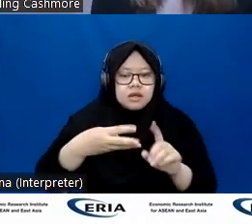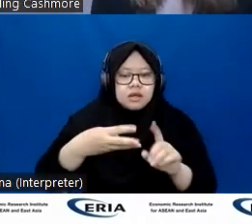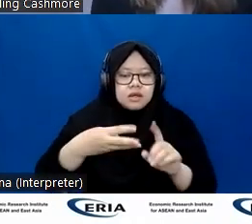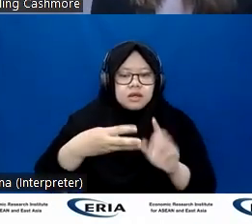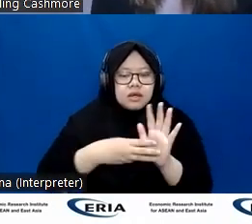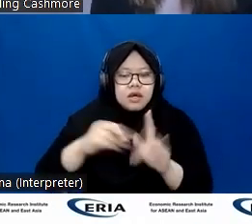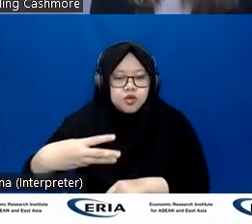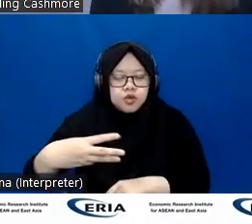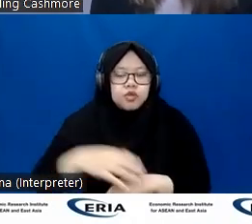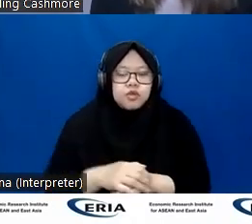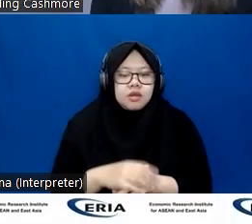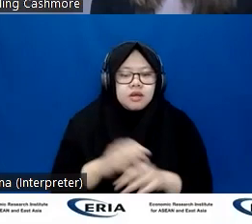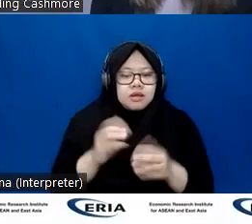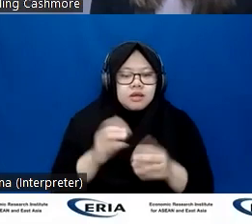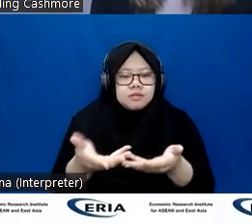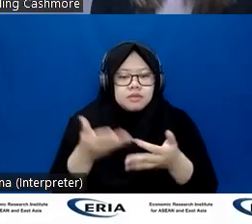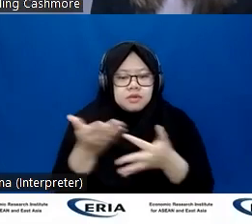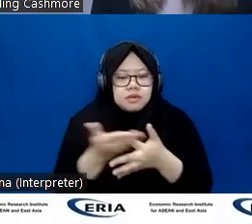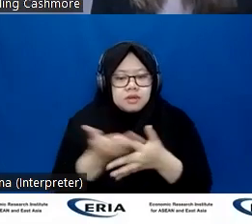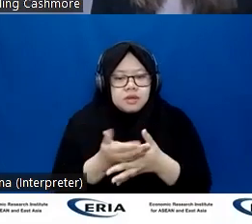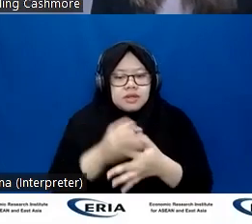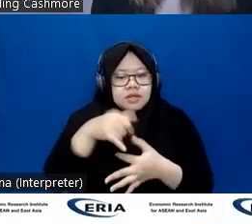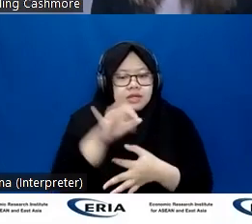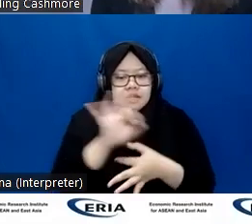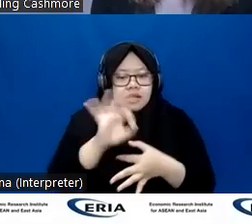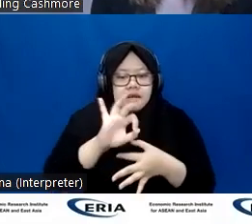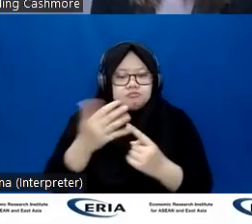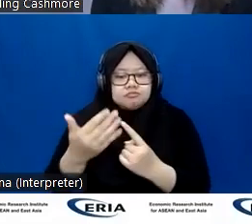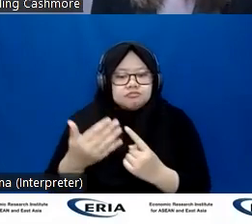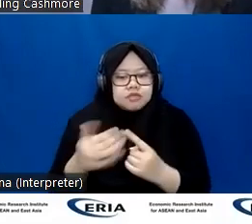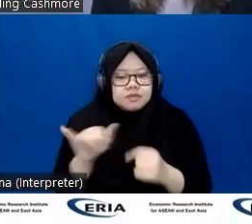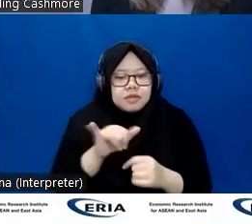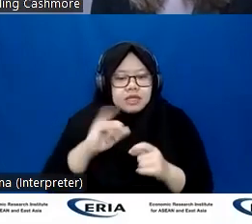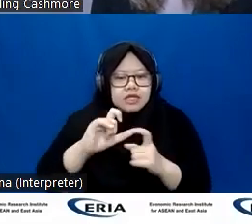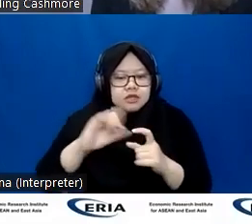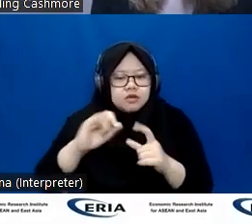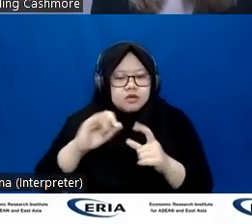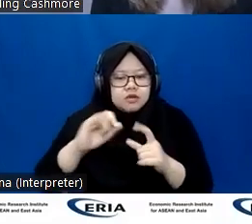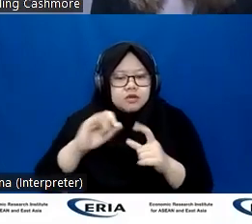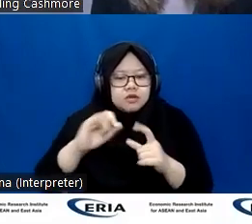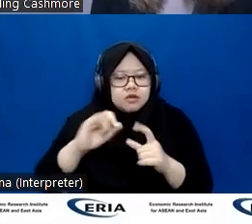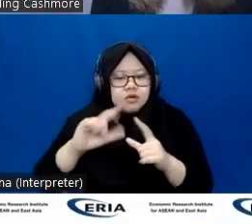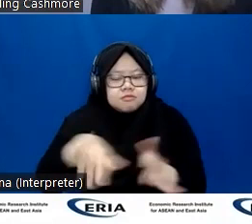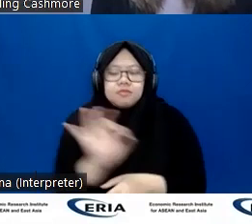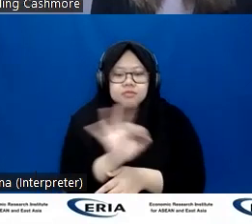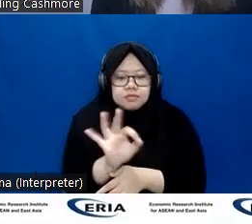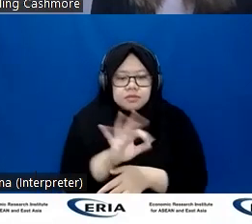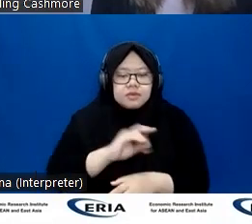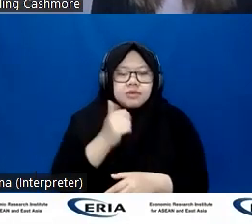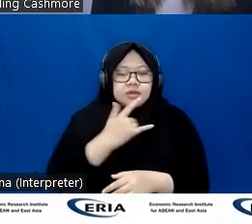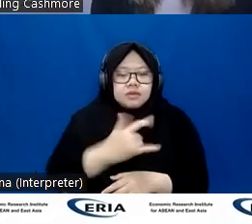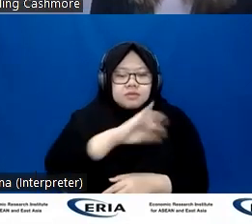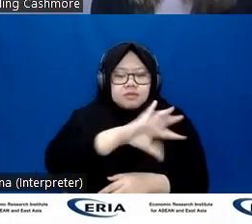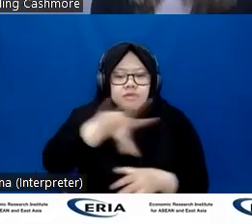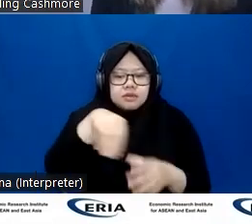can become isolated at home, away from colleagues, and also that employers might use this as an excuse to absolve